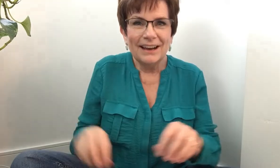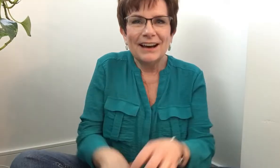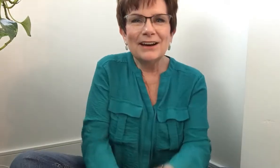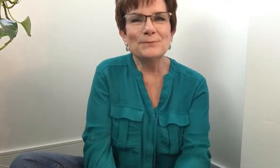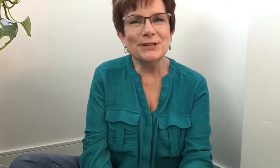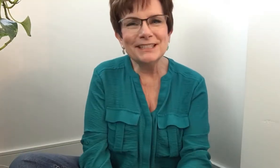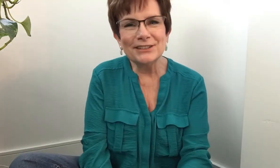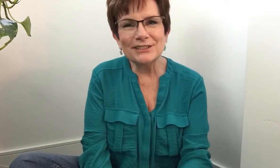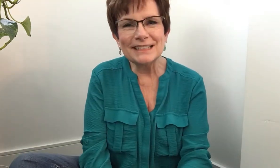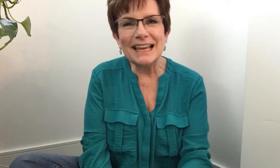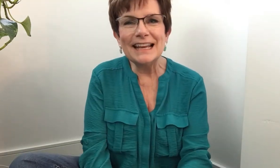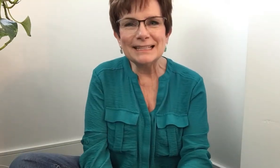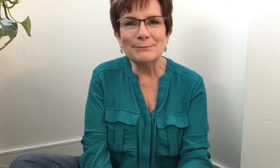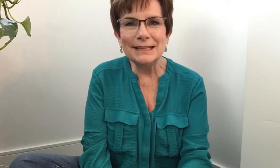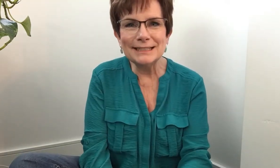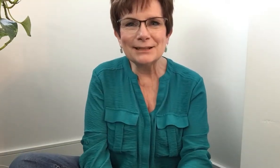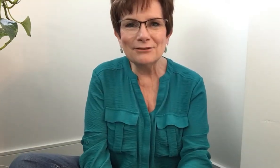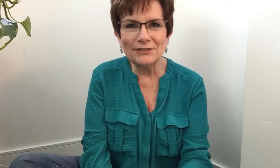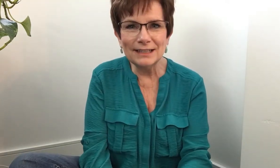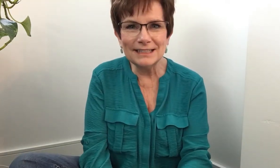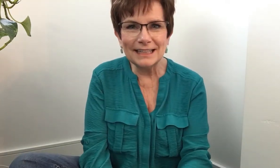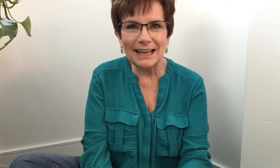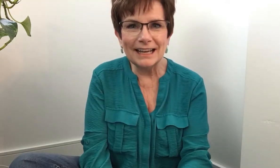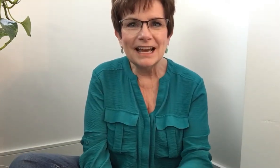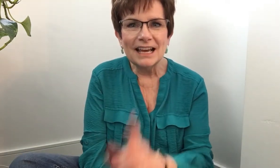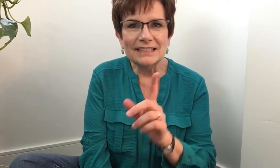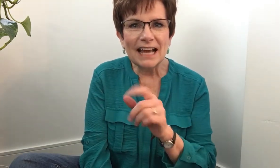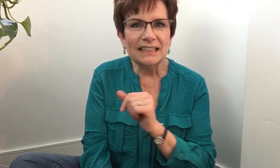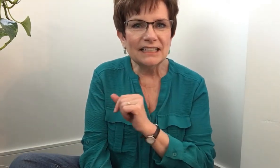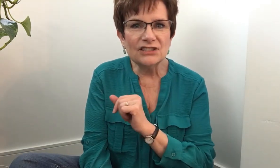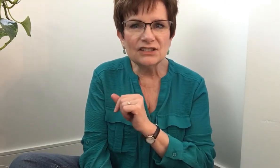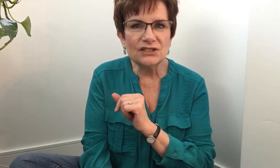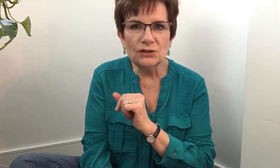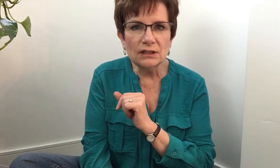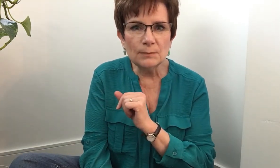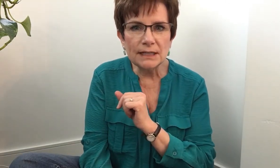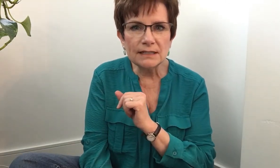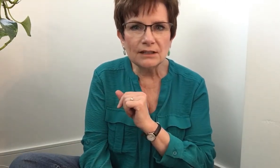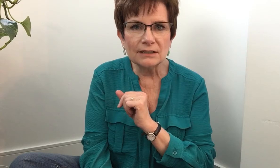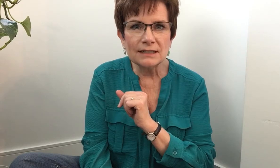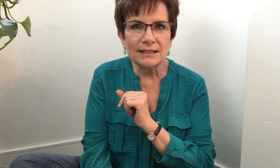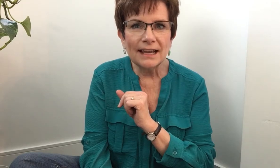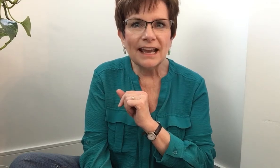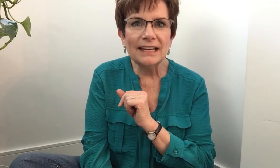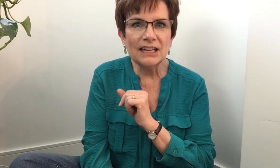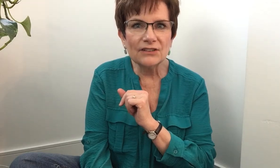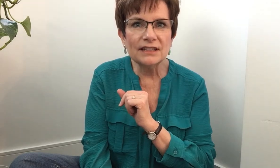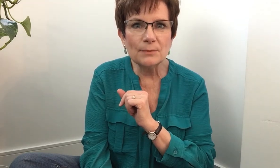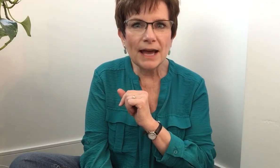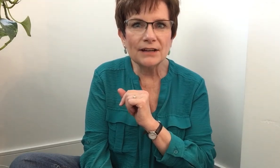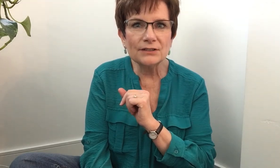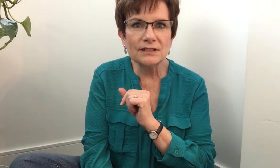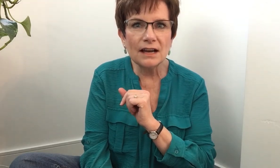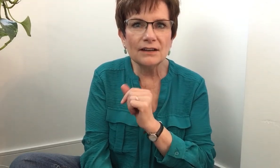Boys and girls, it has been so fun today Tackling just two little bug songs And hearing the patterns of